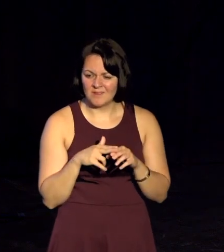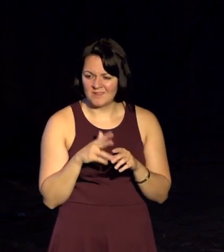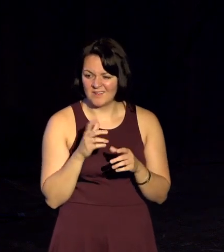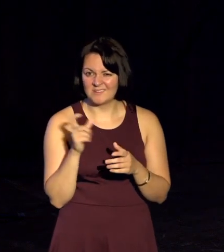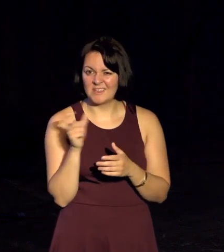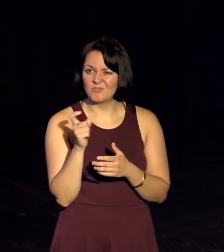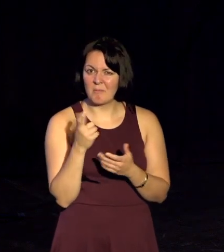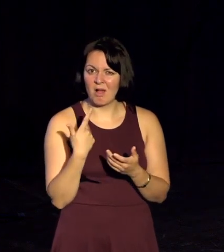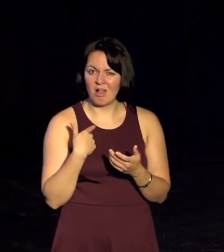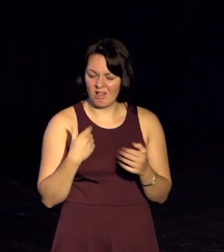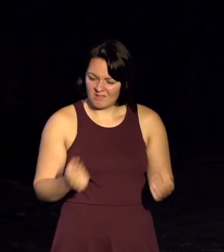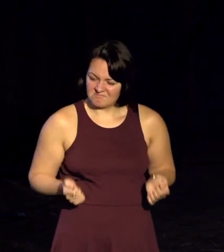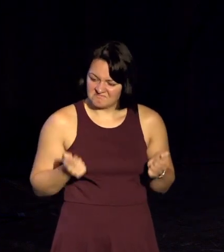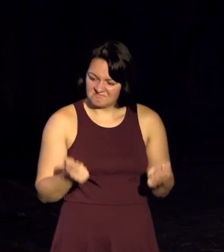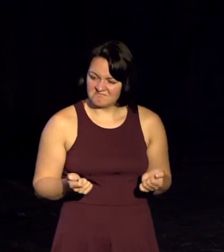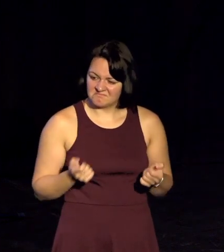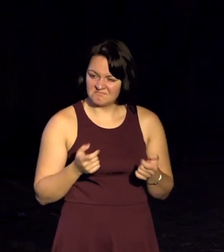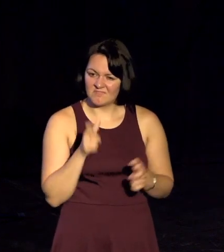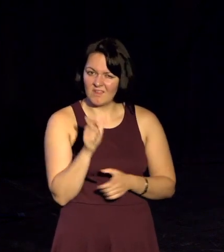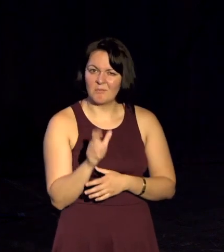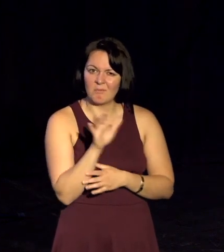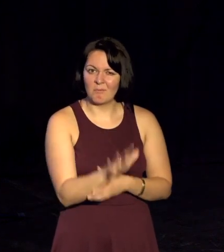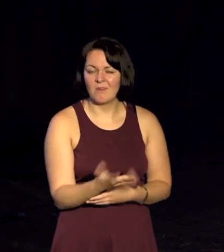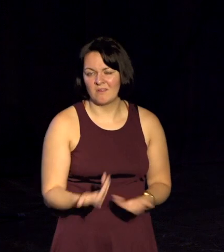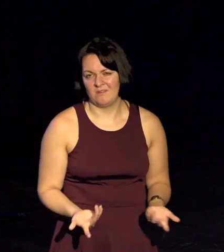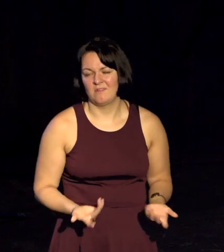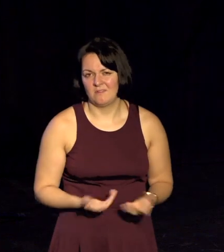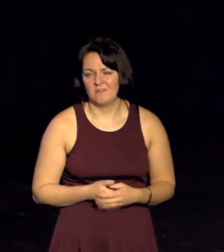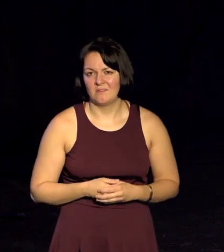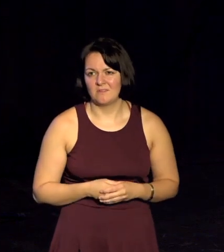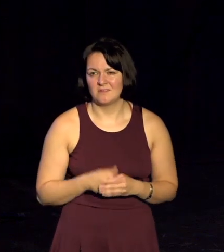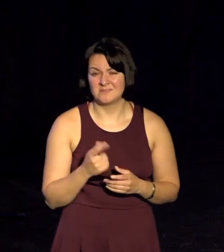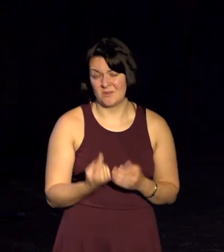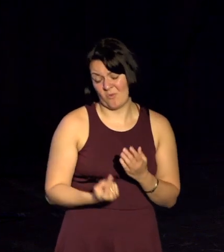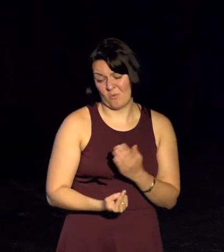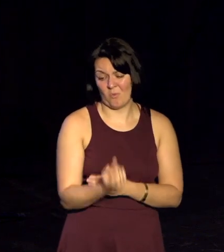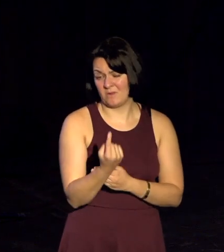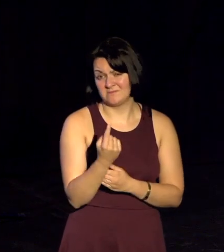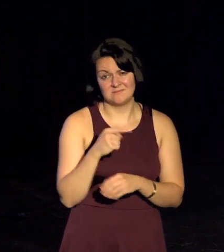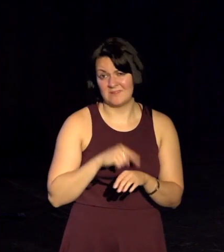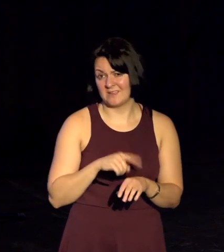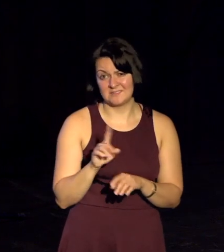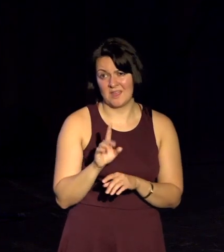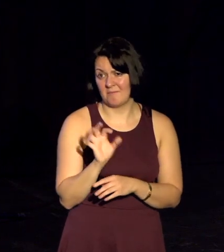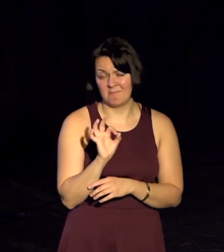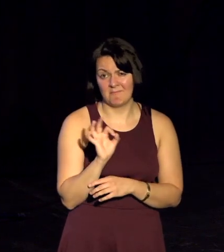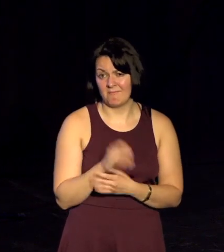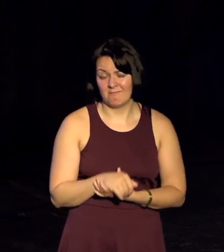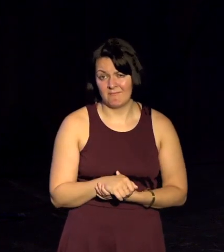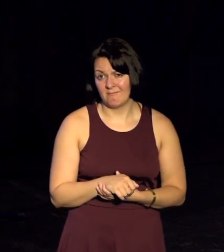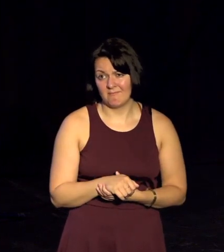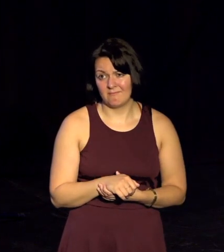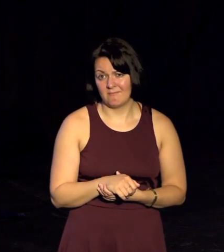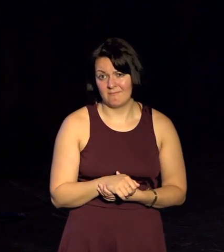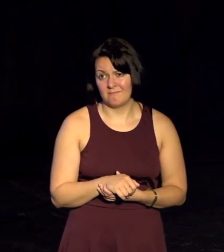You know? And I would like to say that this was a unique situation, but, you know, it's broken elevators. It's